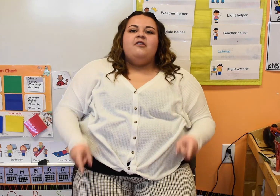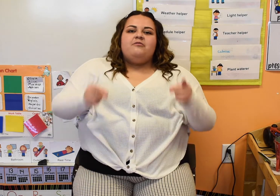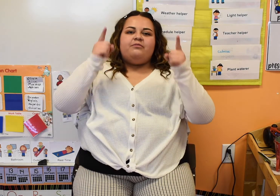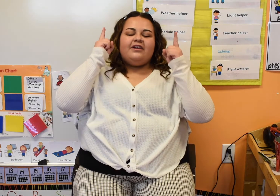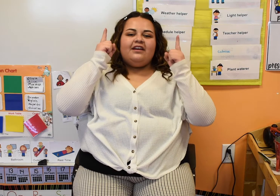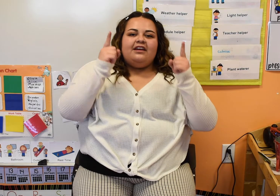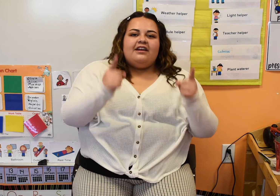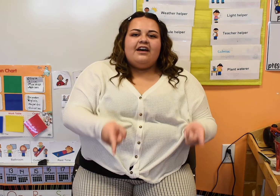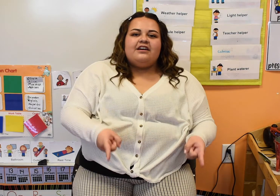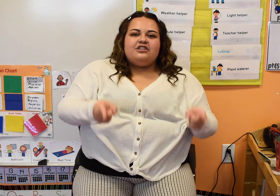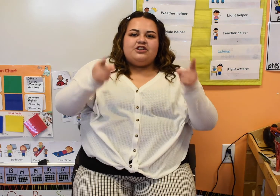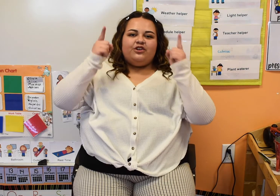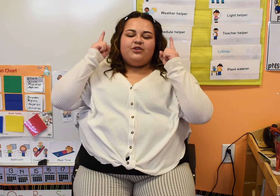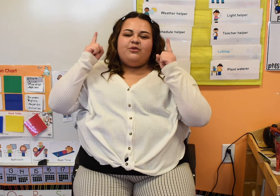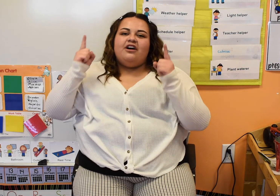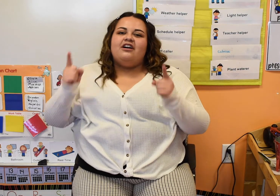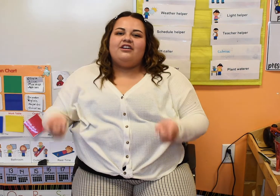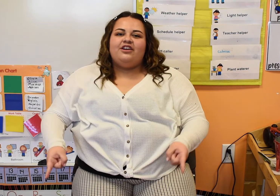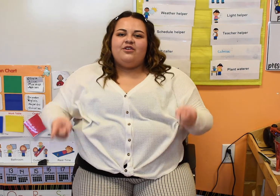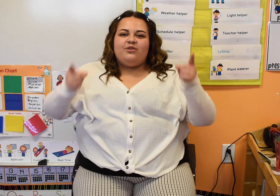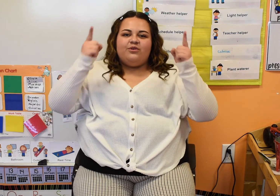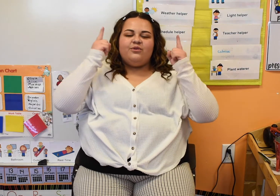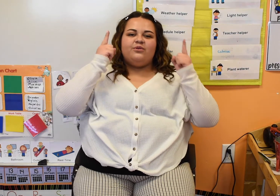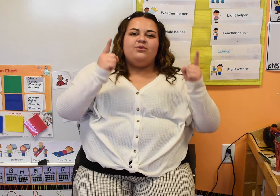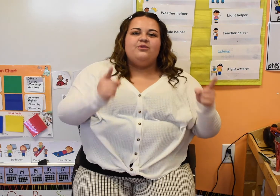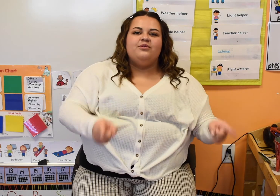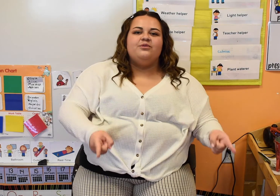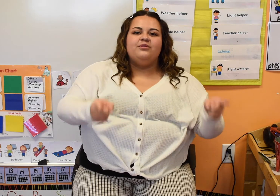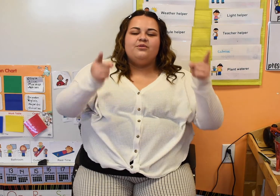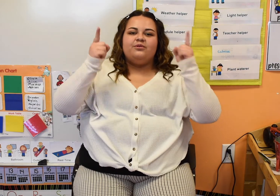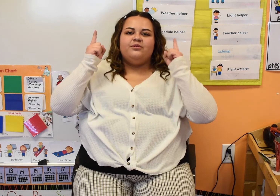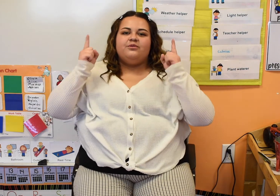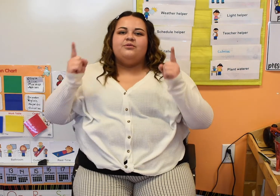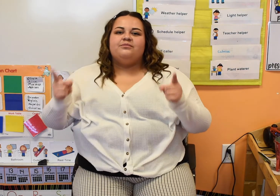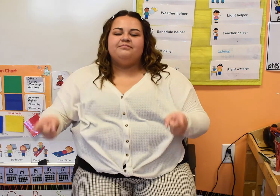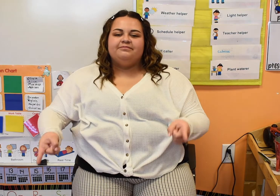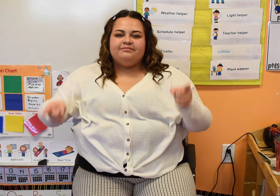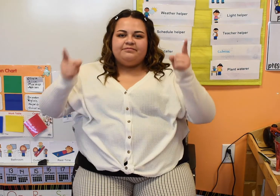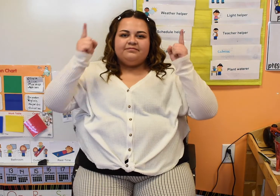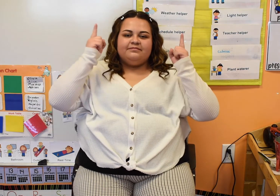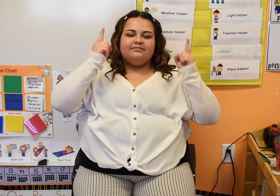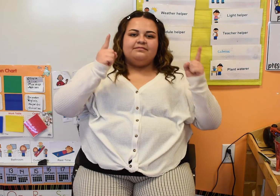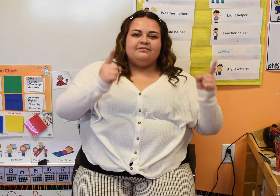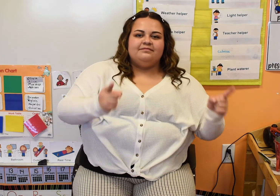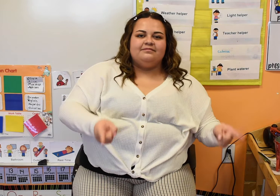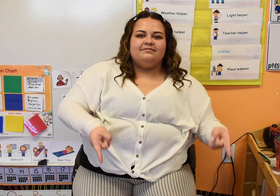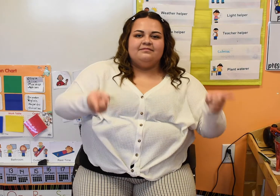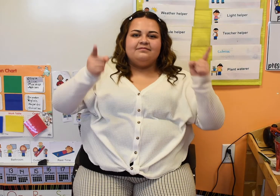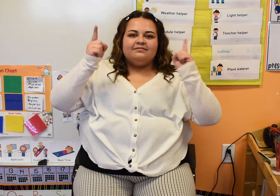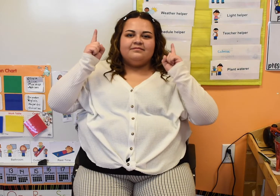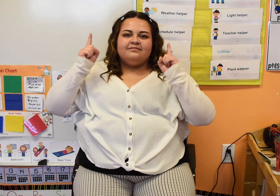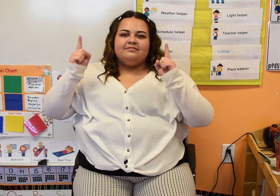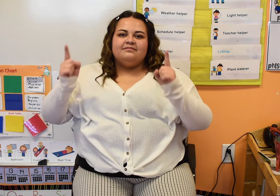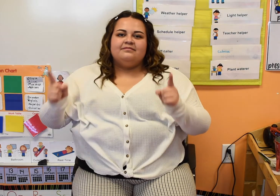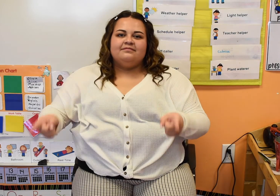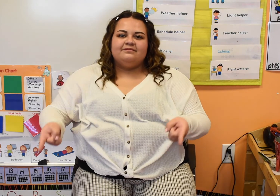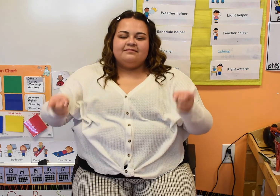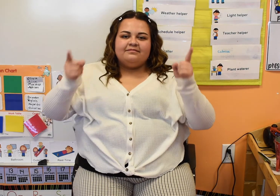Because you are you Maybe there, or you May just the there May there always there